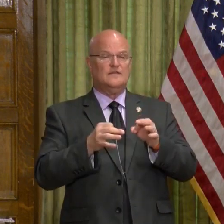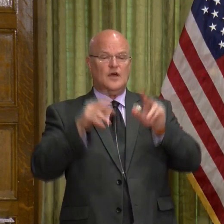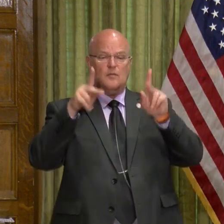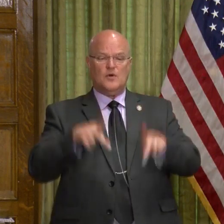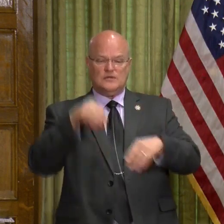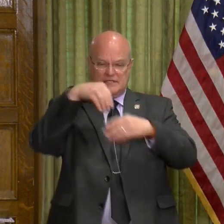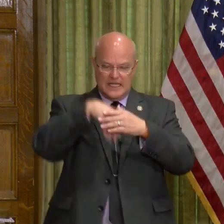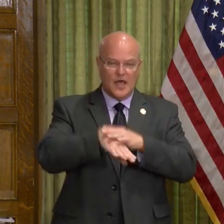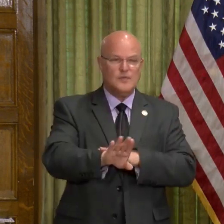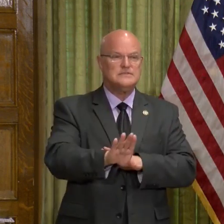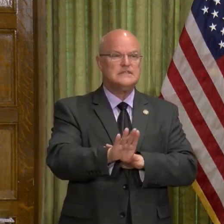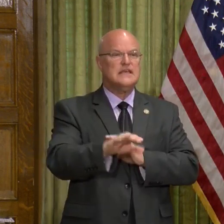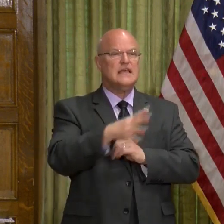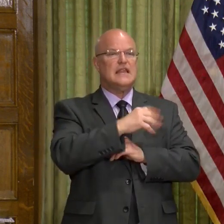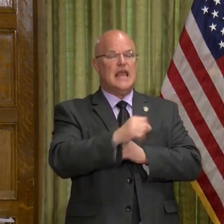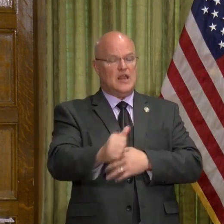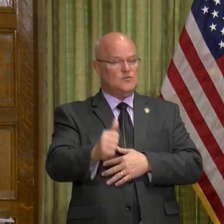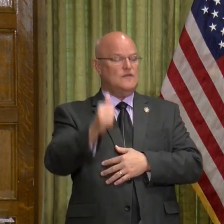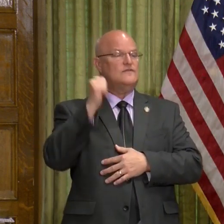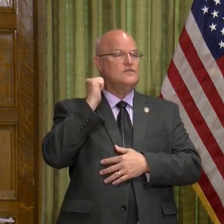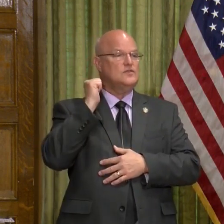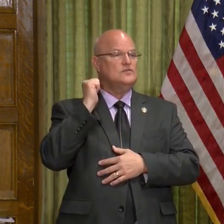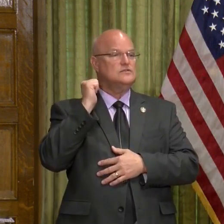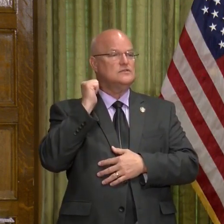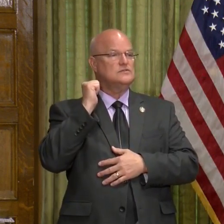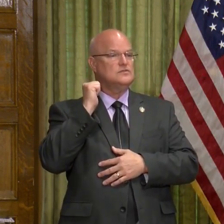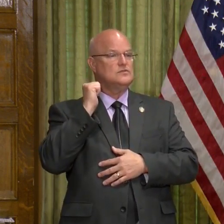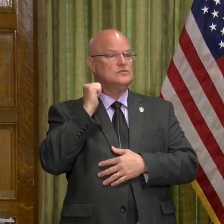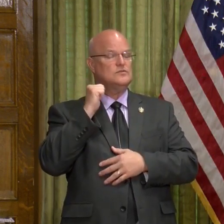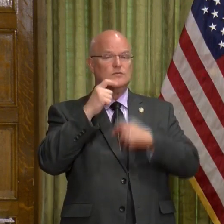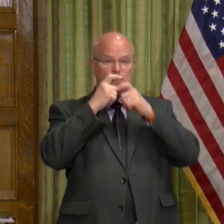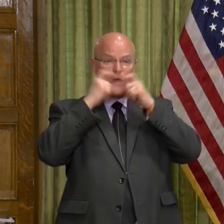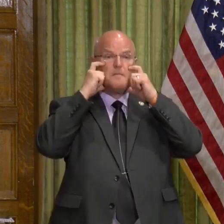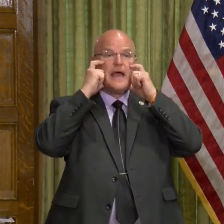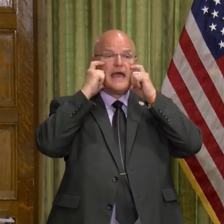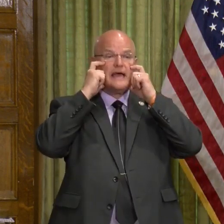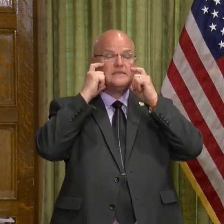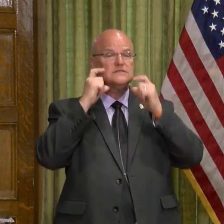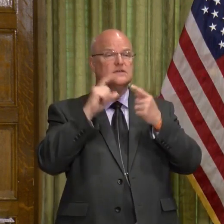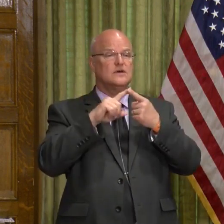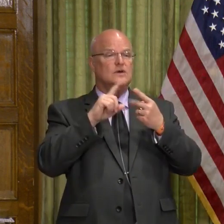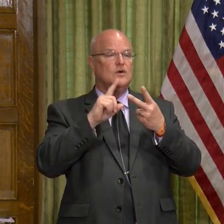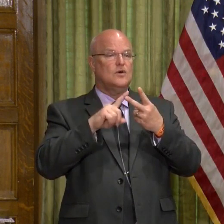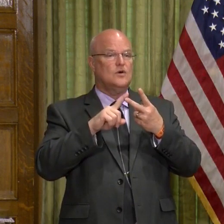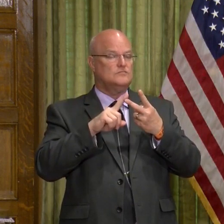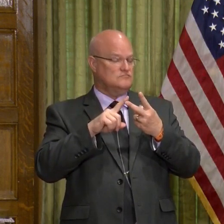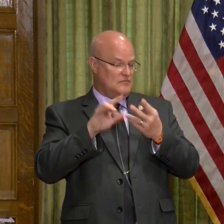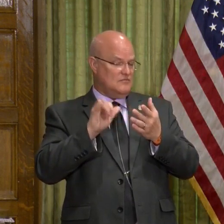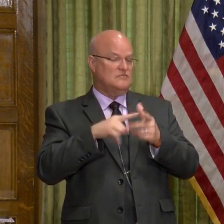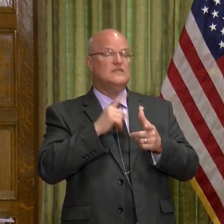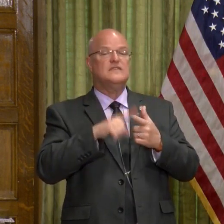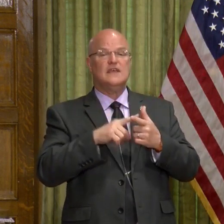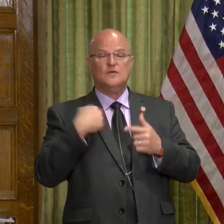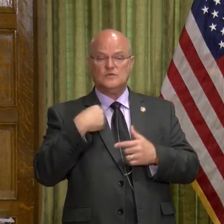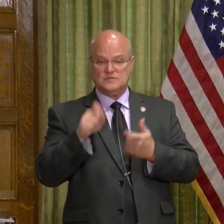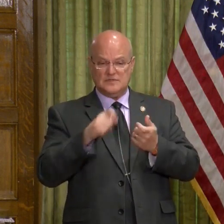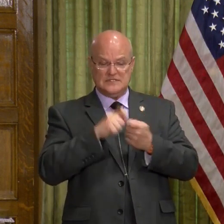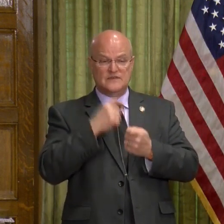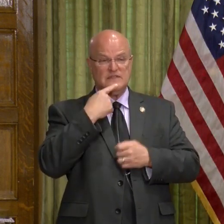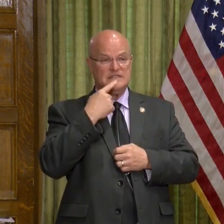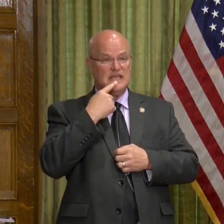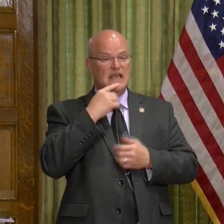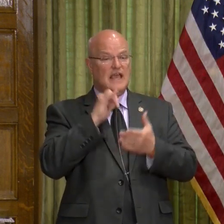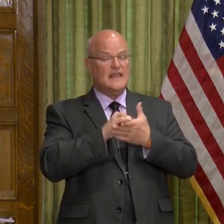patron comes in and refuses to don a mask, to have a mask, then that – we're specifically